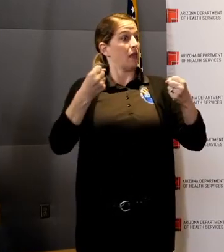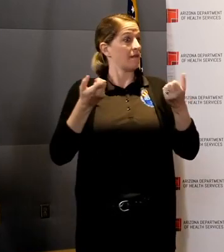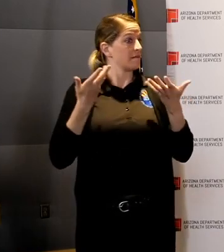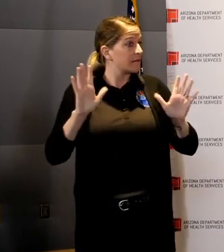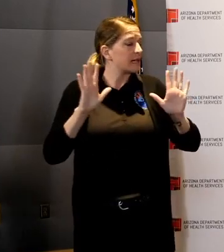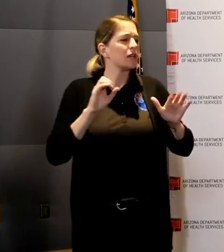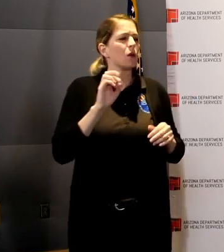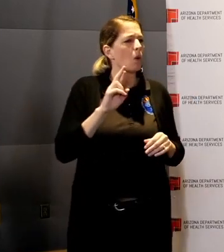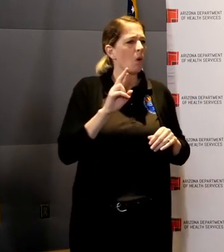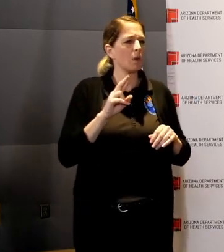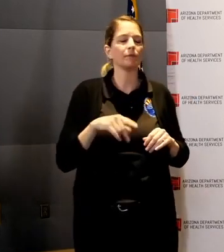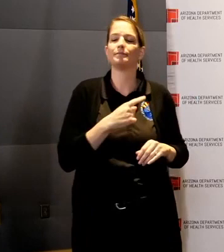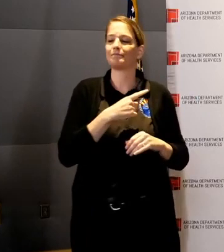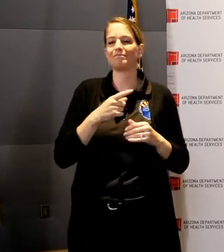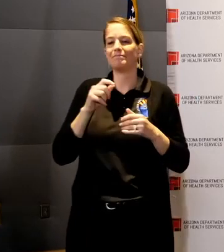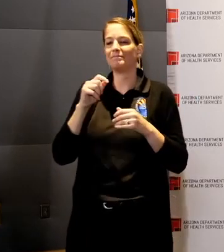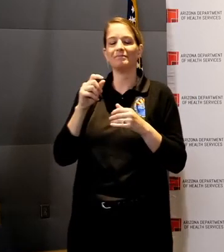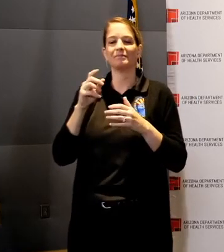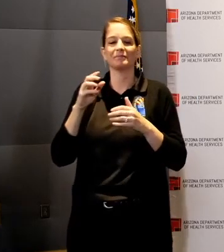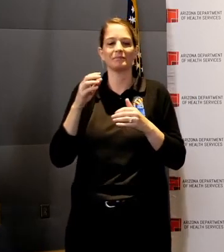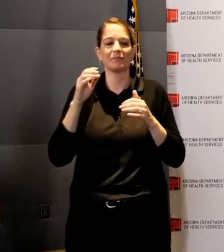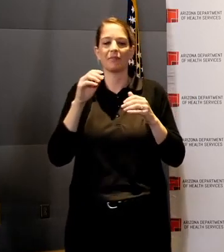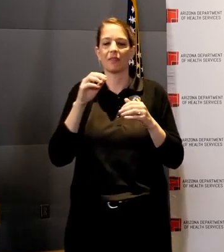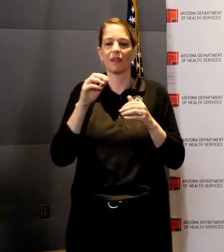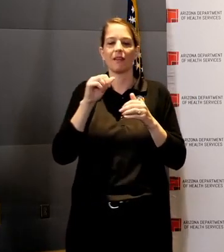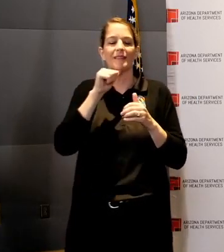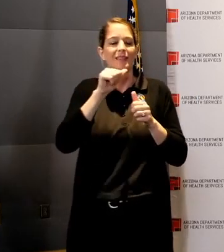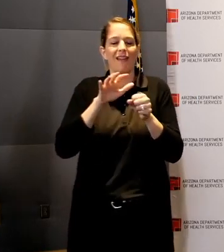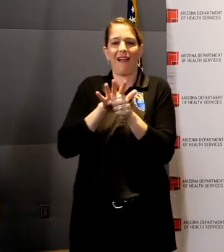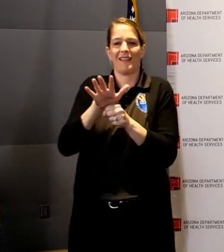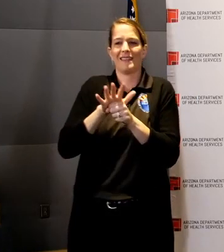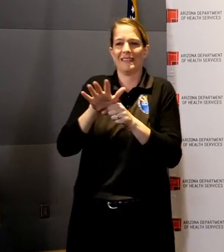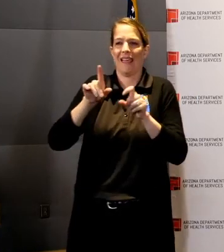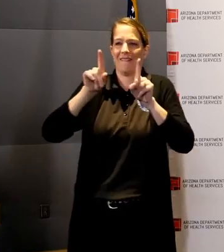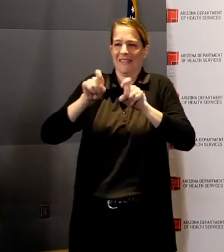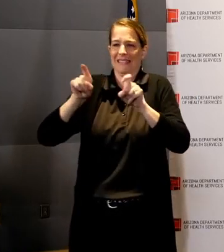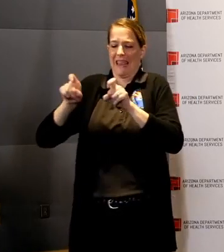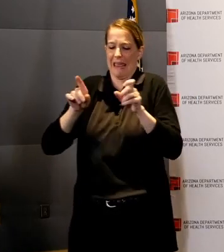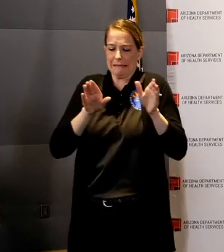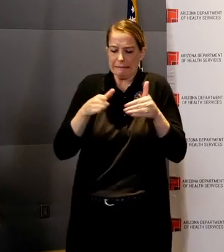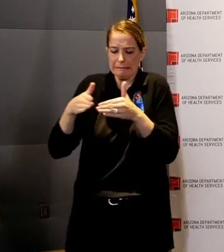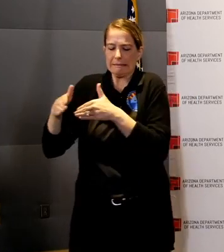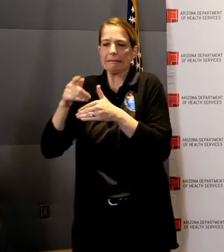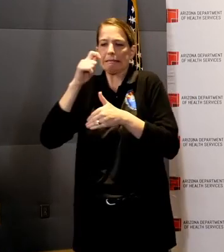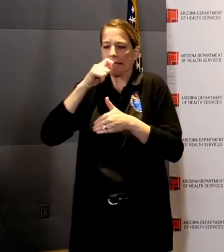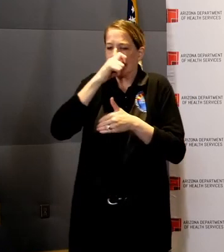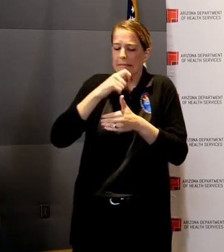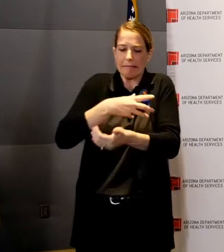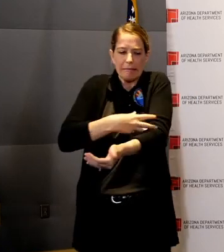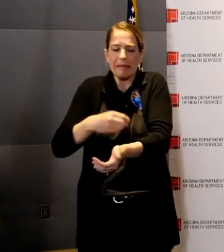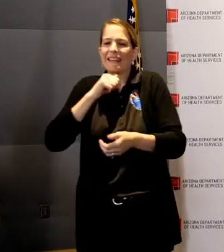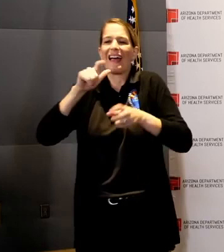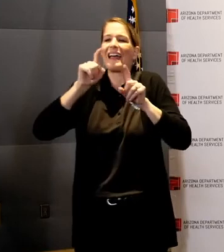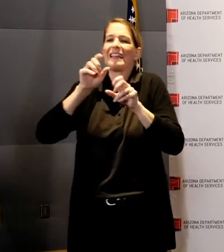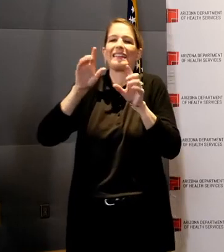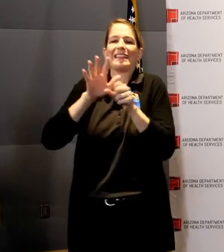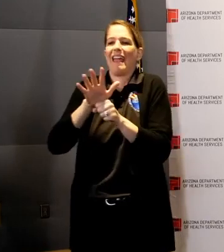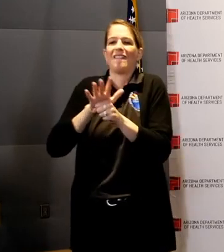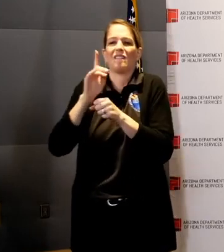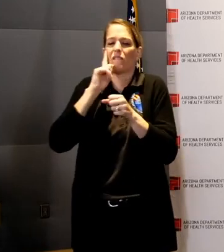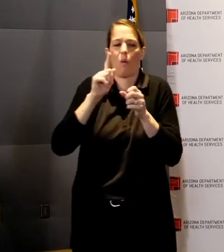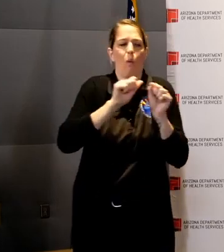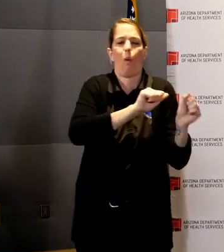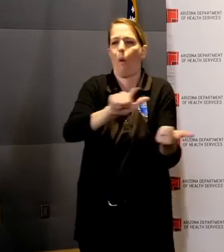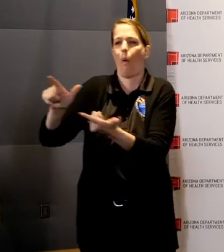So, there are not enough test kits right now to test everybody who would like to be tested. We're prioritizing those high-risk patients and then patients with